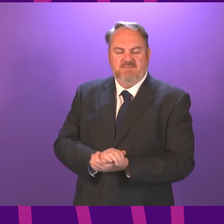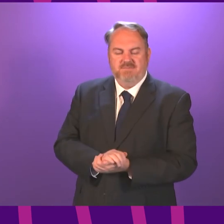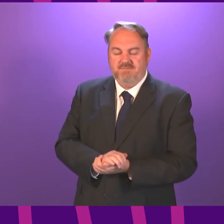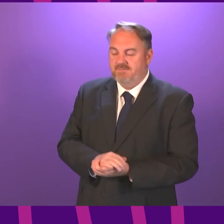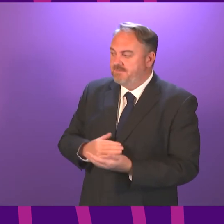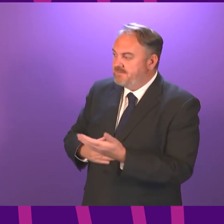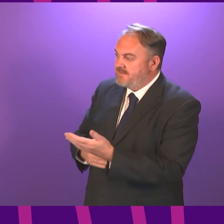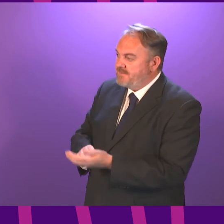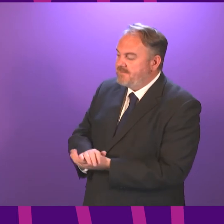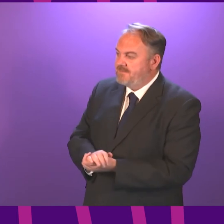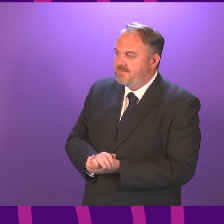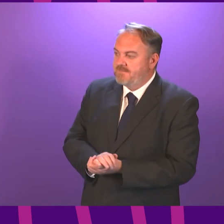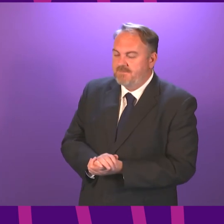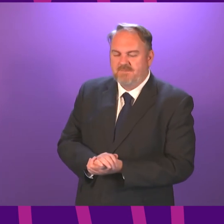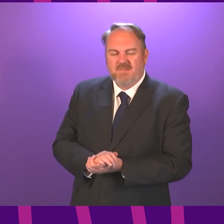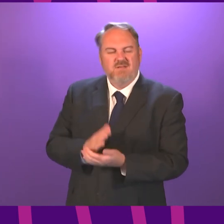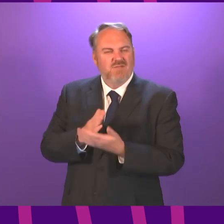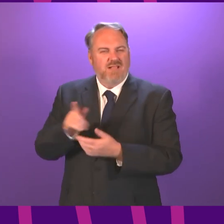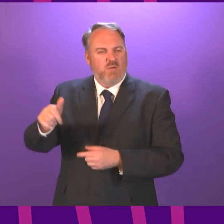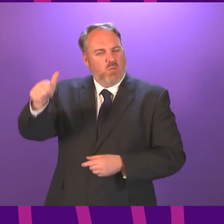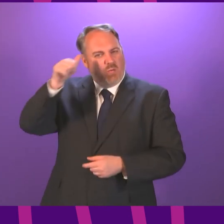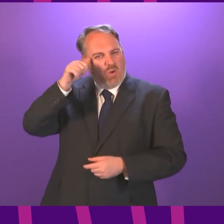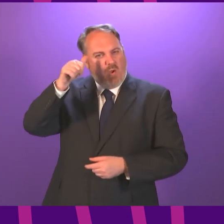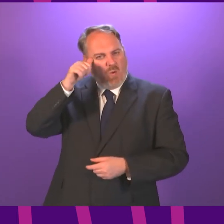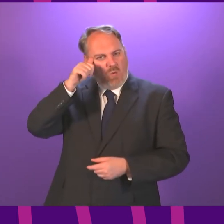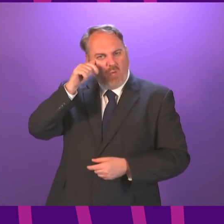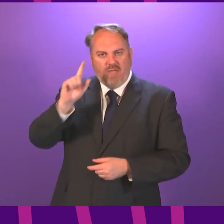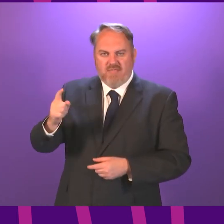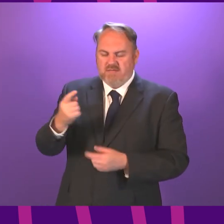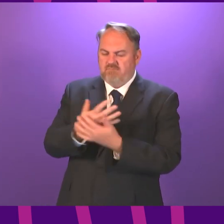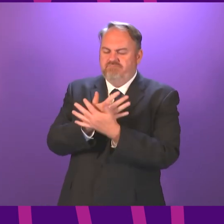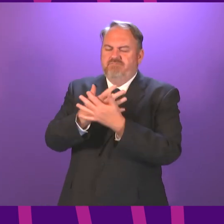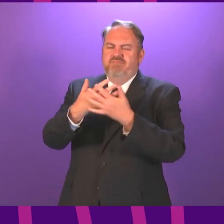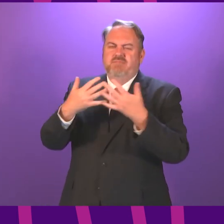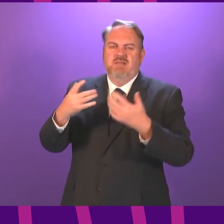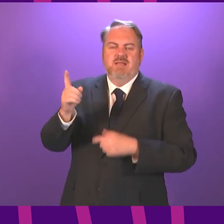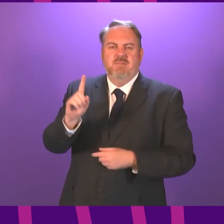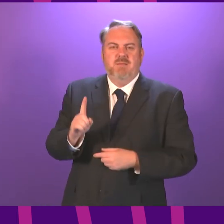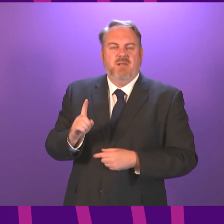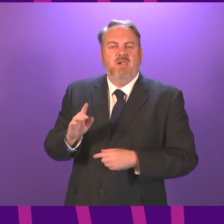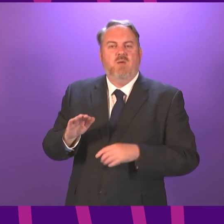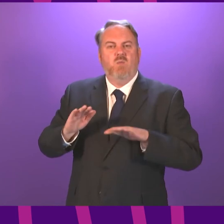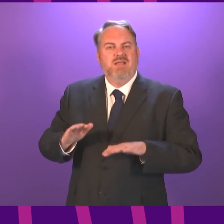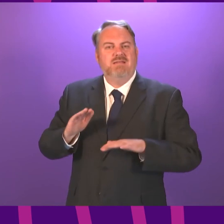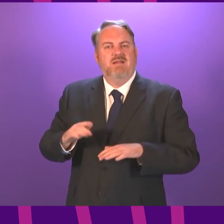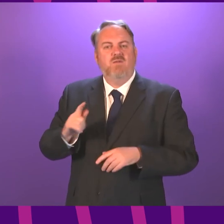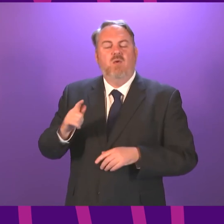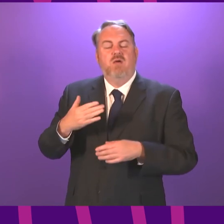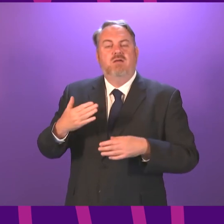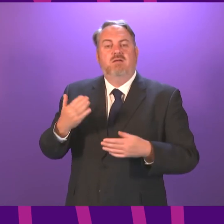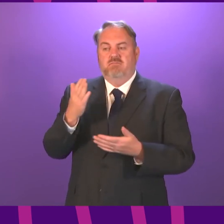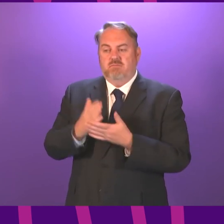First Minister I'm sure you're aware of the significant backlog in people waiting to set both the practical and theory